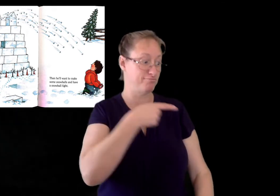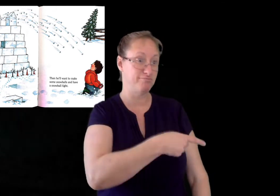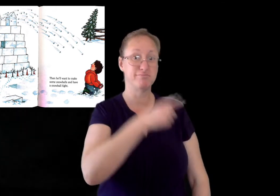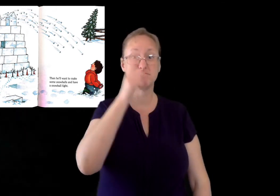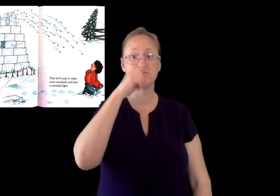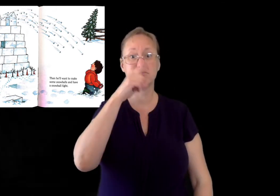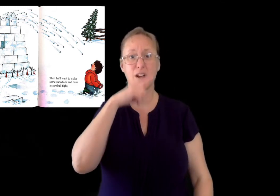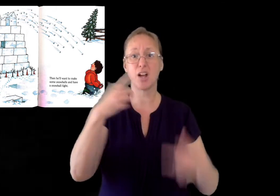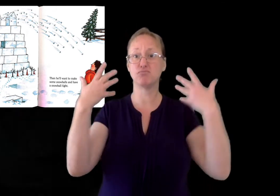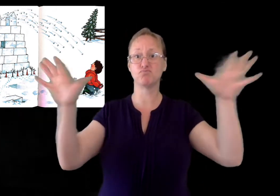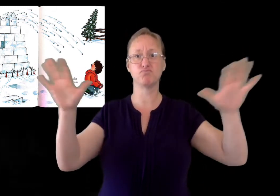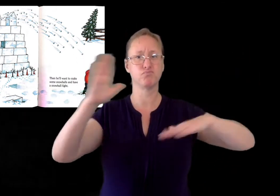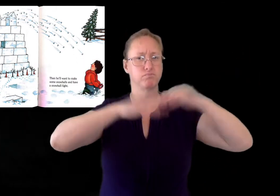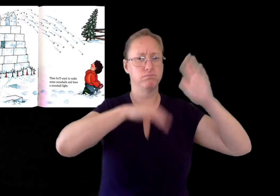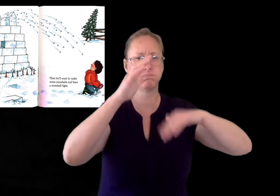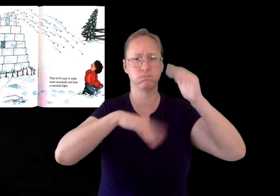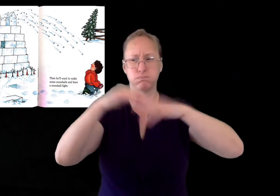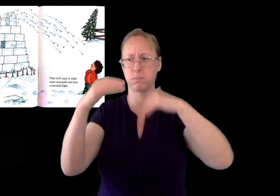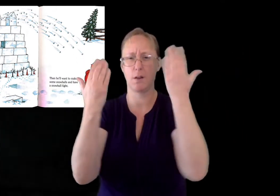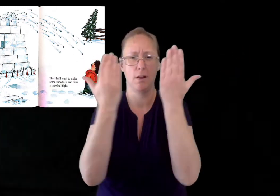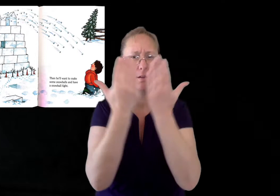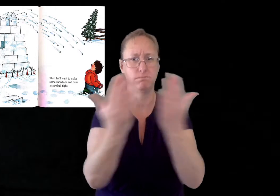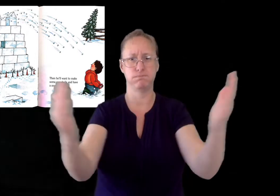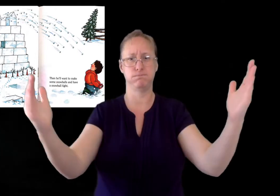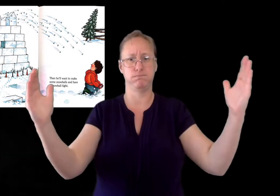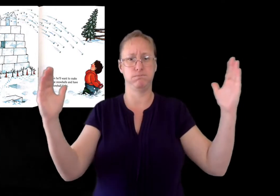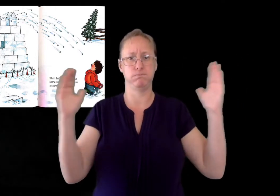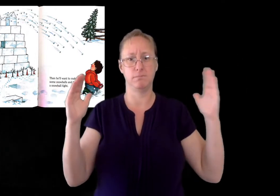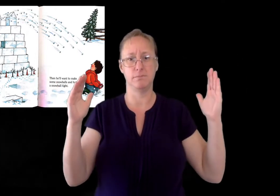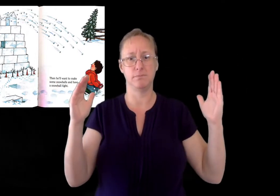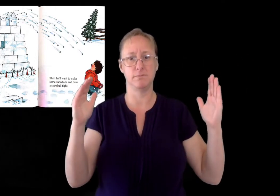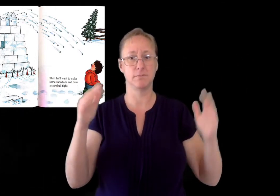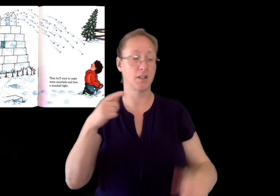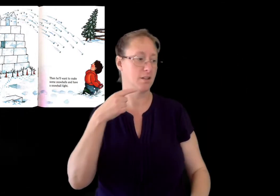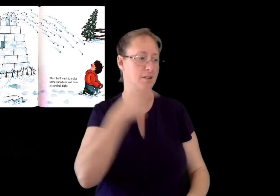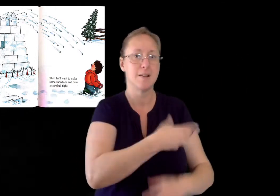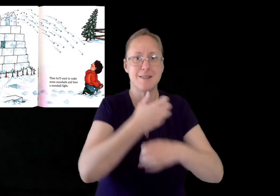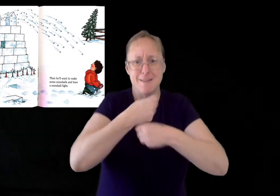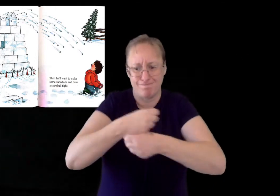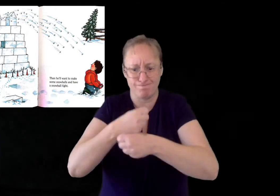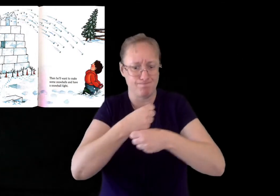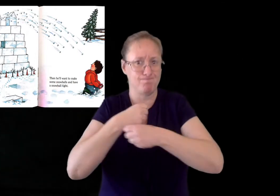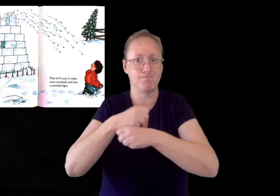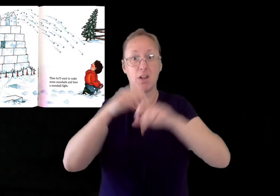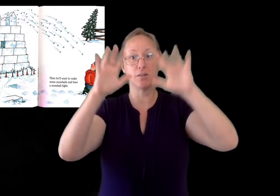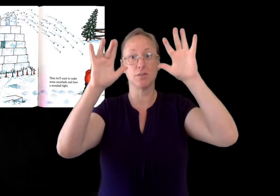Then, he'll want to make some snowballs and have a snowball fight.